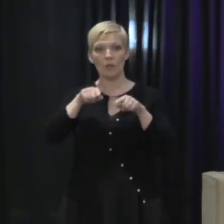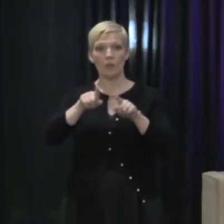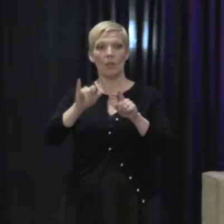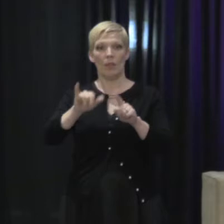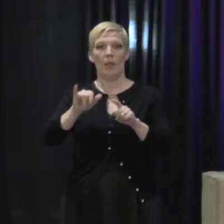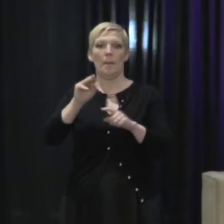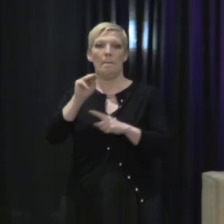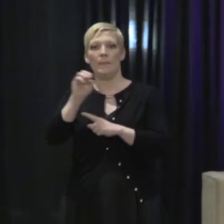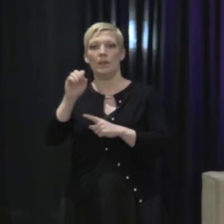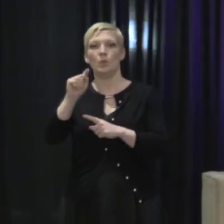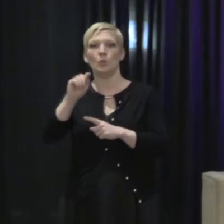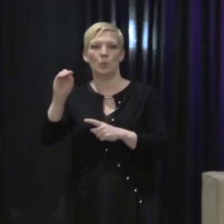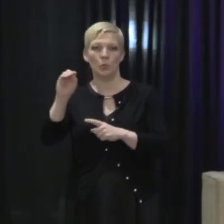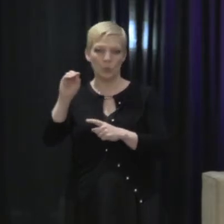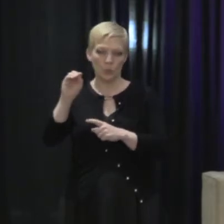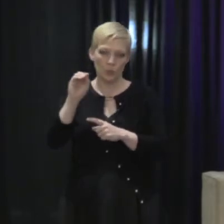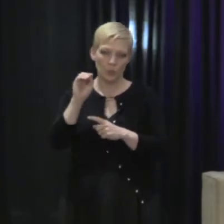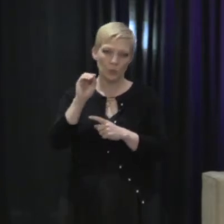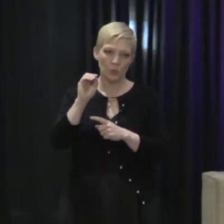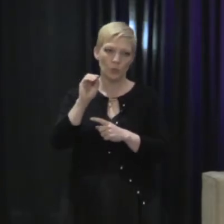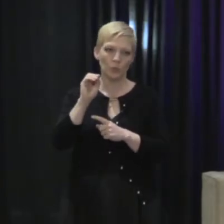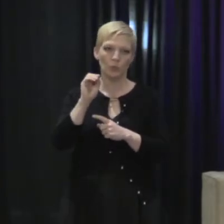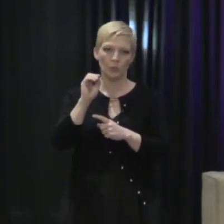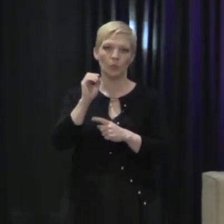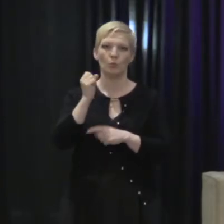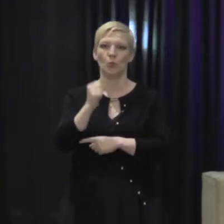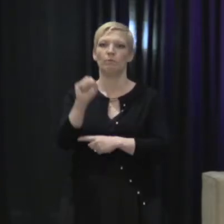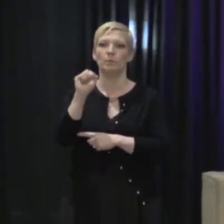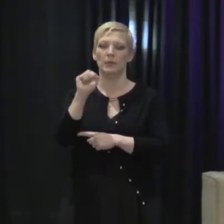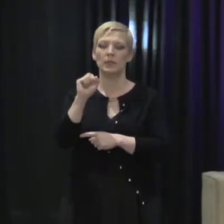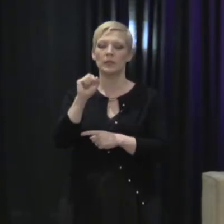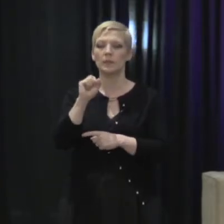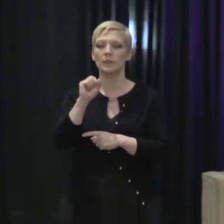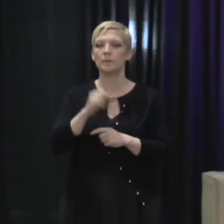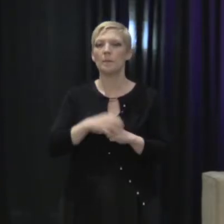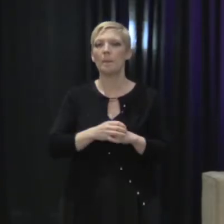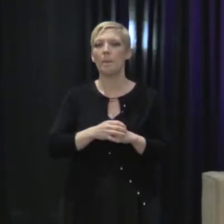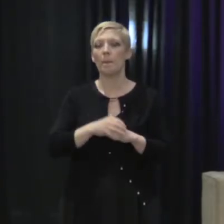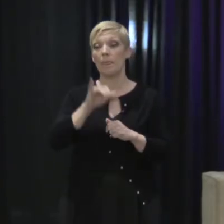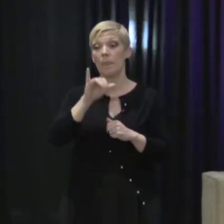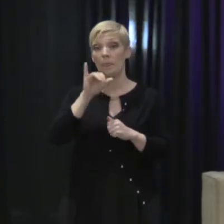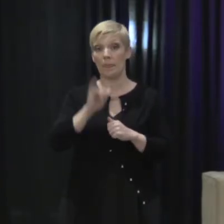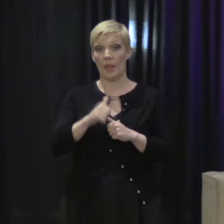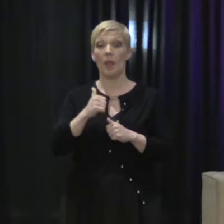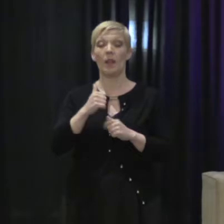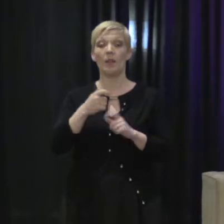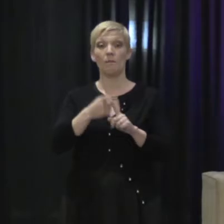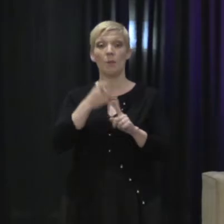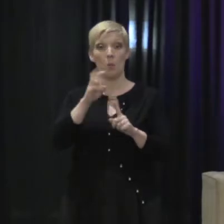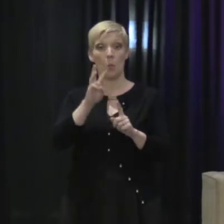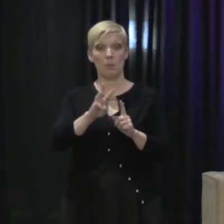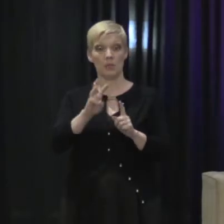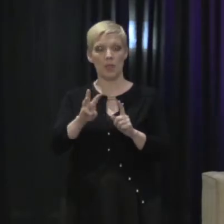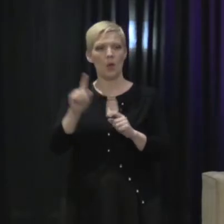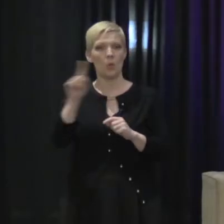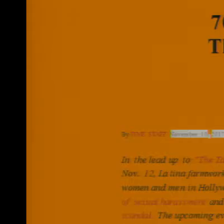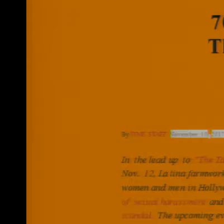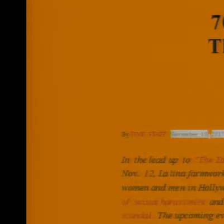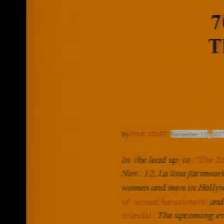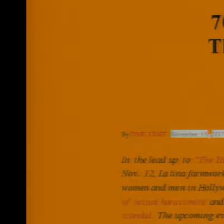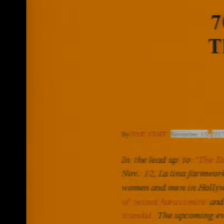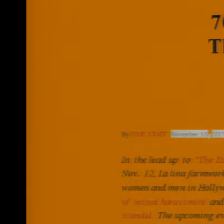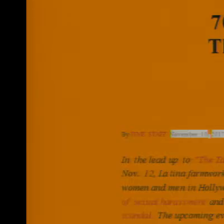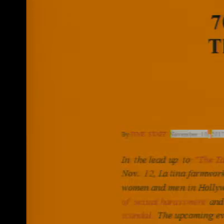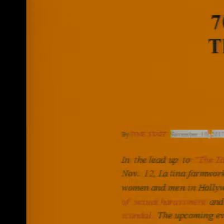Me Too movement and moment. Okay, so this is an impression from a website where 700,000